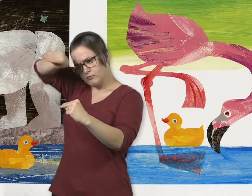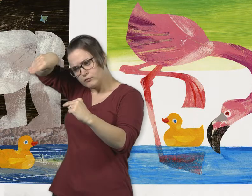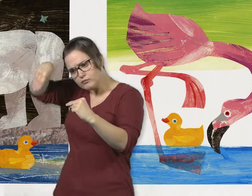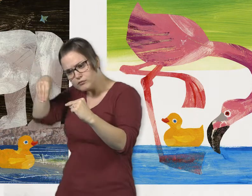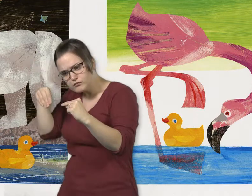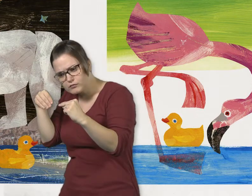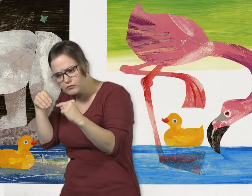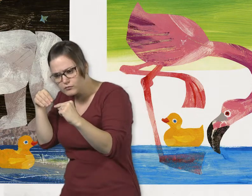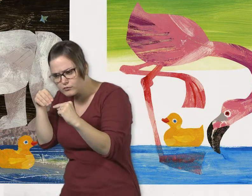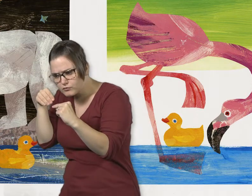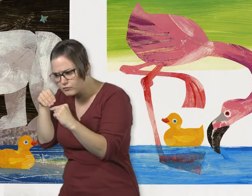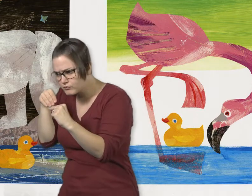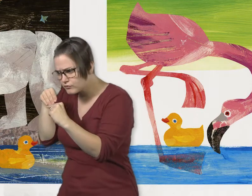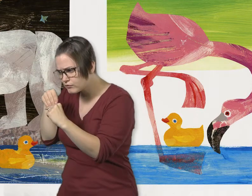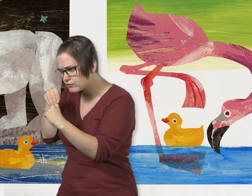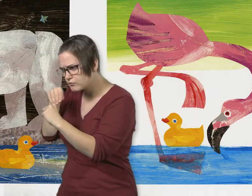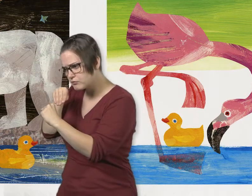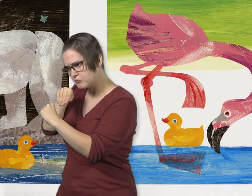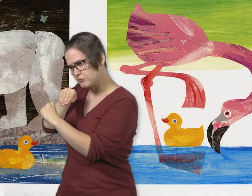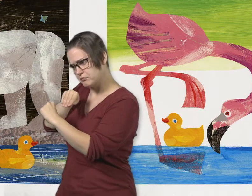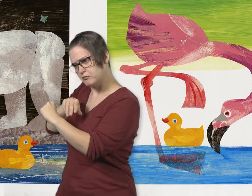A flamingo stares at it.